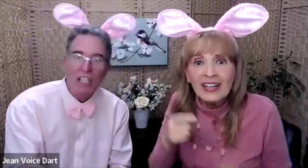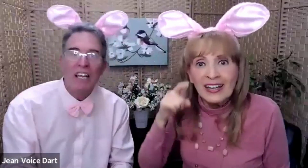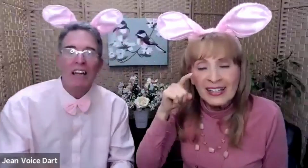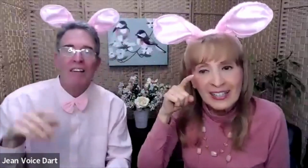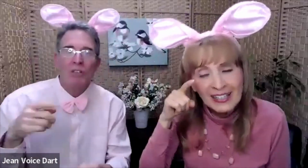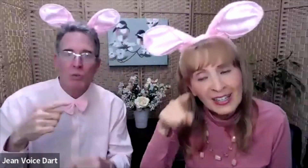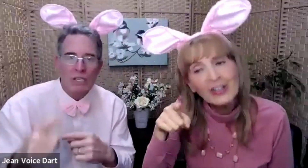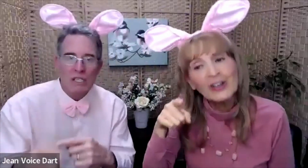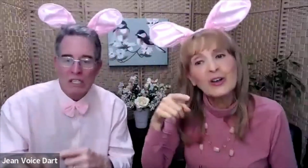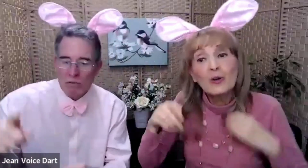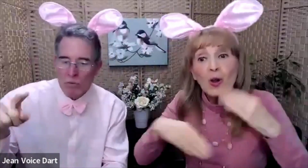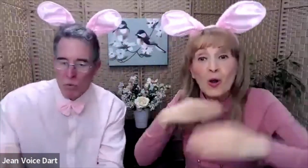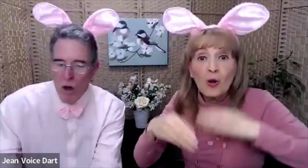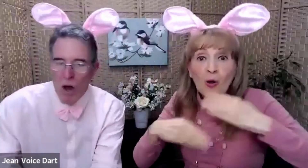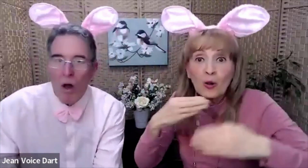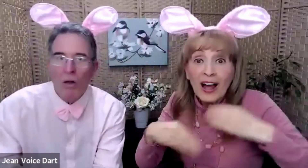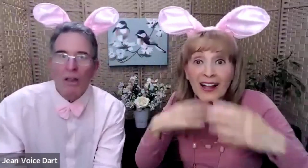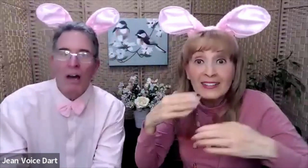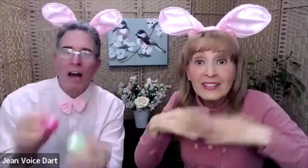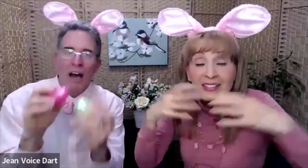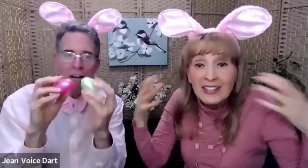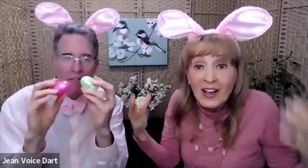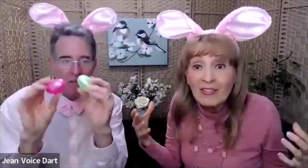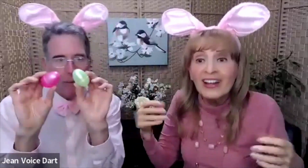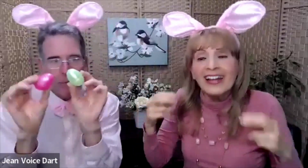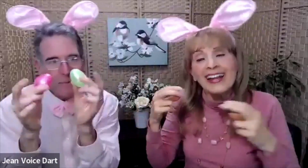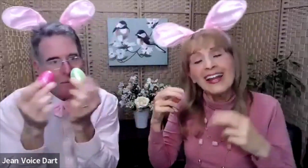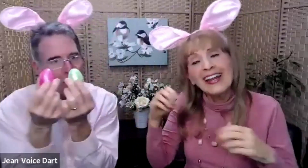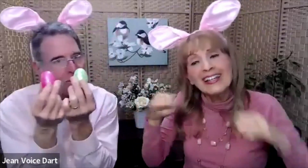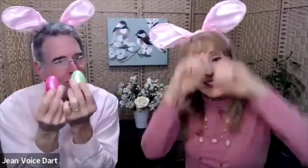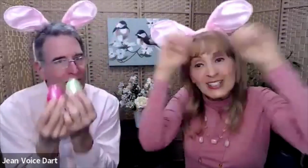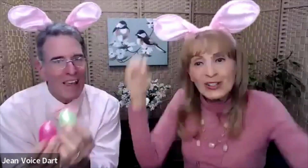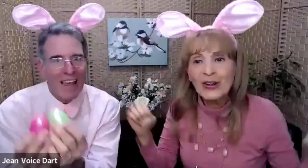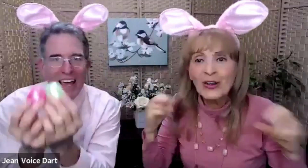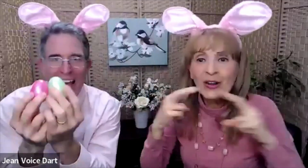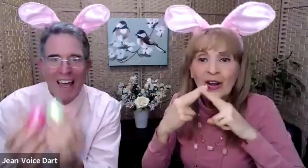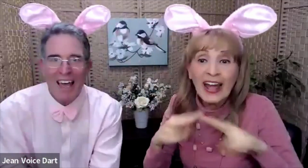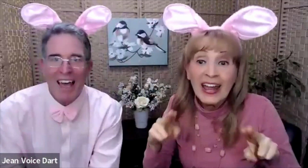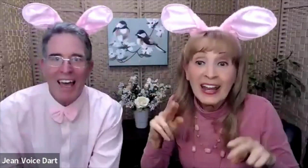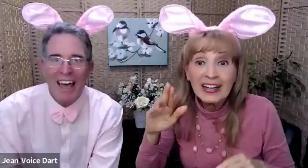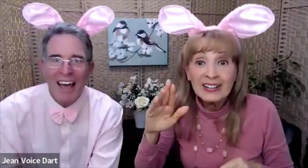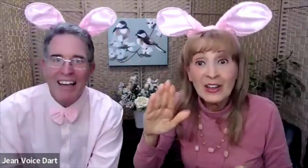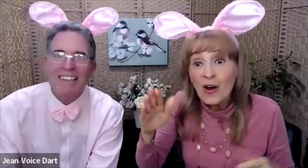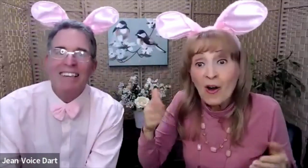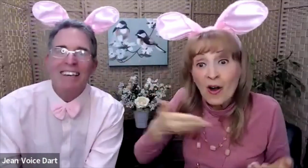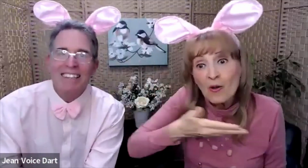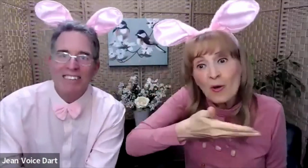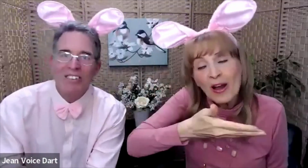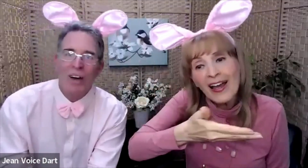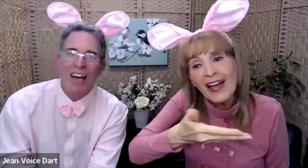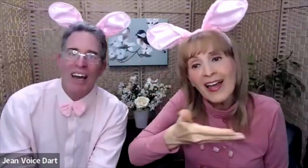He'll roll lots of Easter eggs your way.